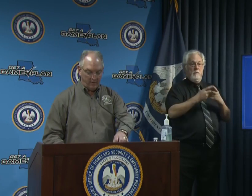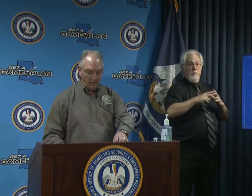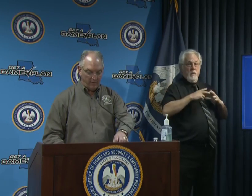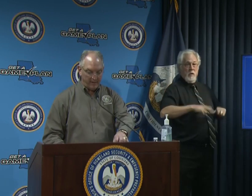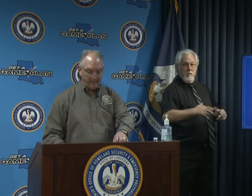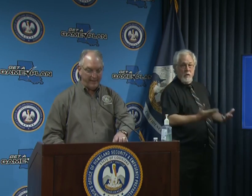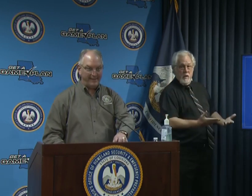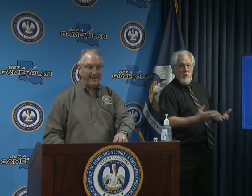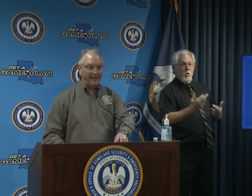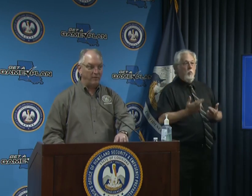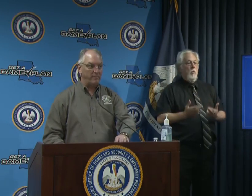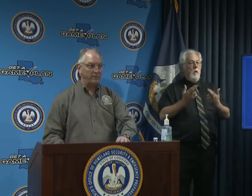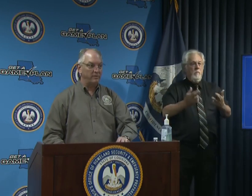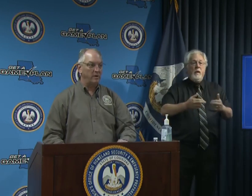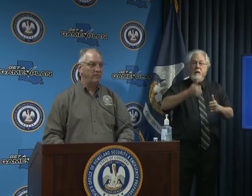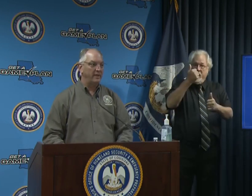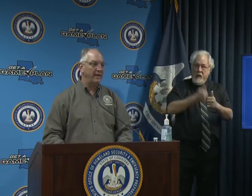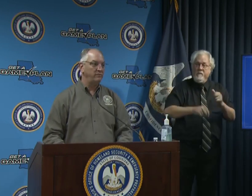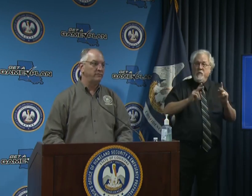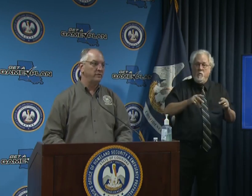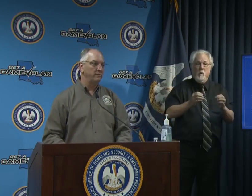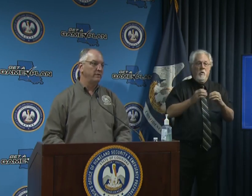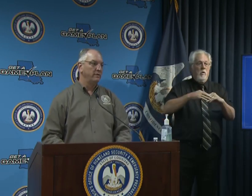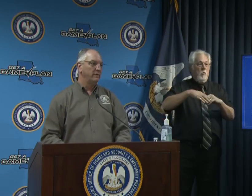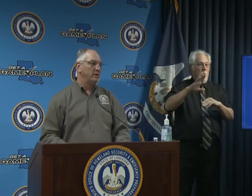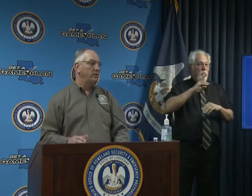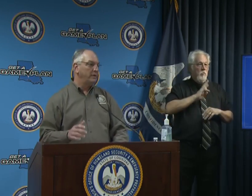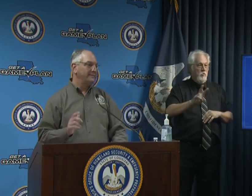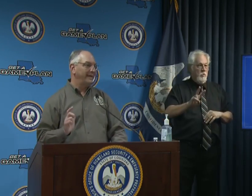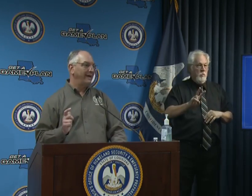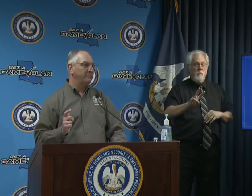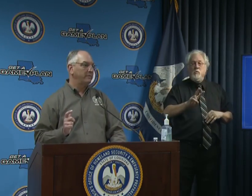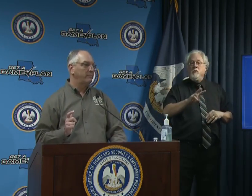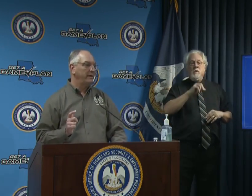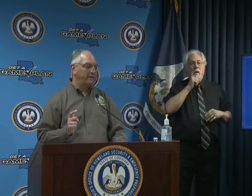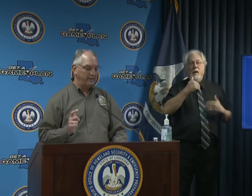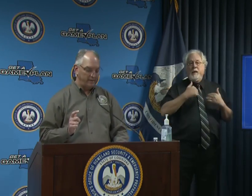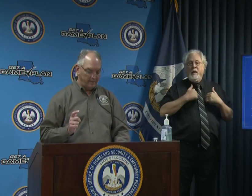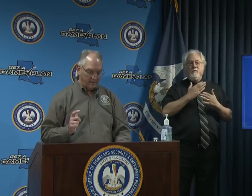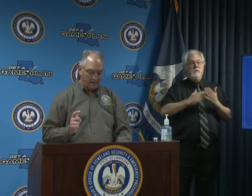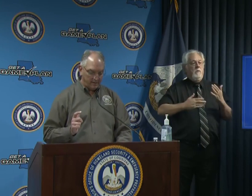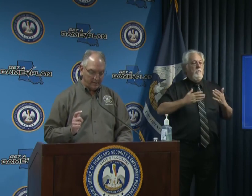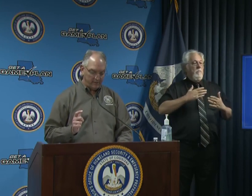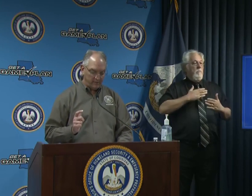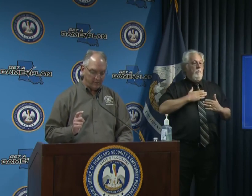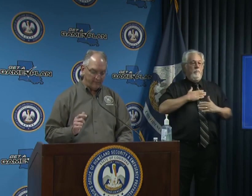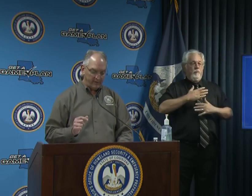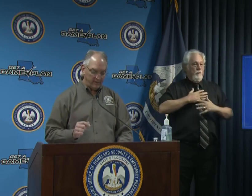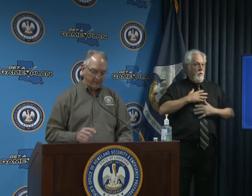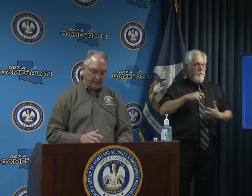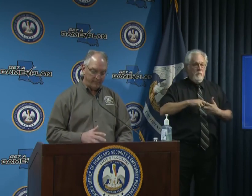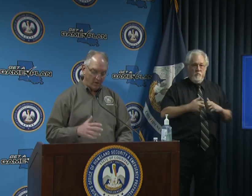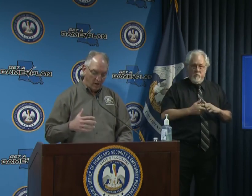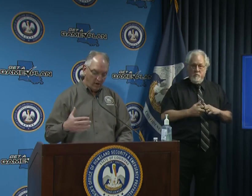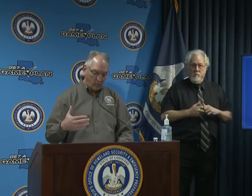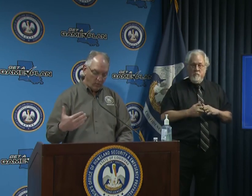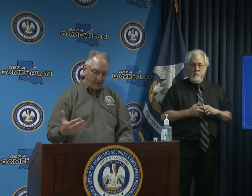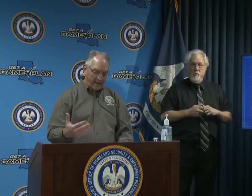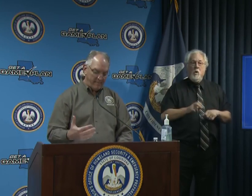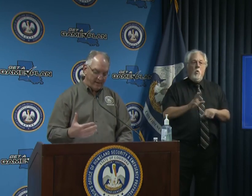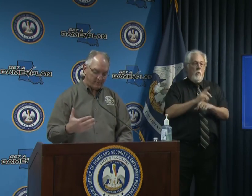louisiana are recommending that every person over the age of two or who doesn't have some breathing condition or difficulty